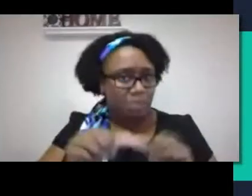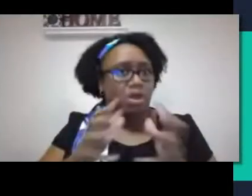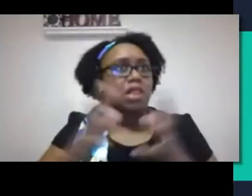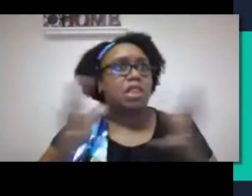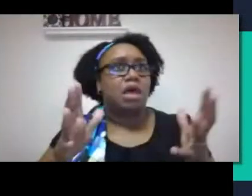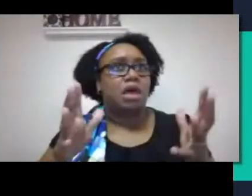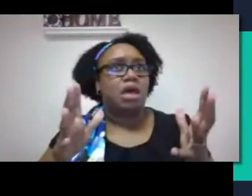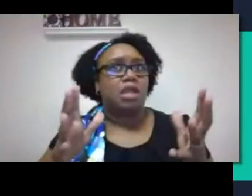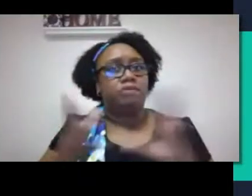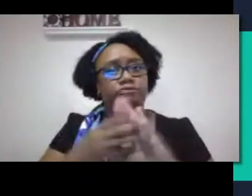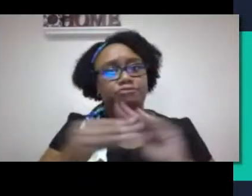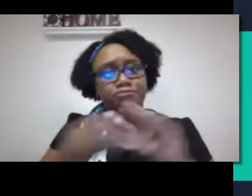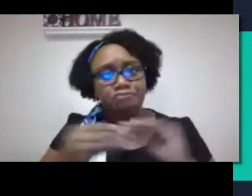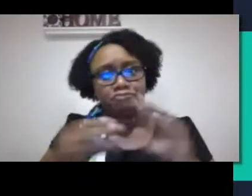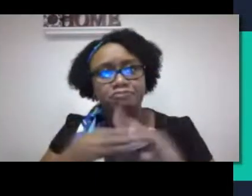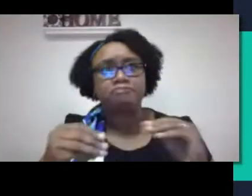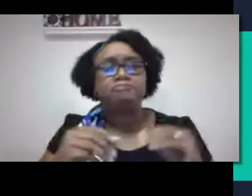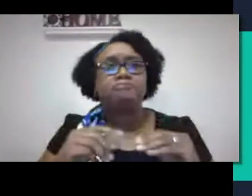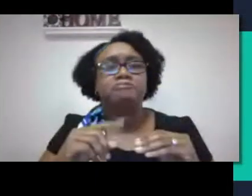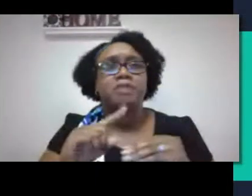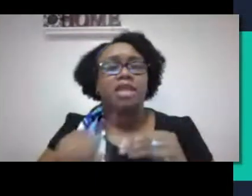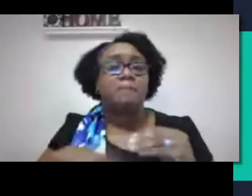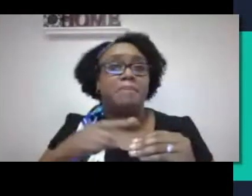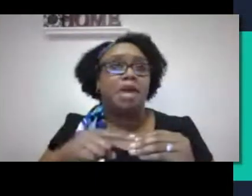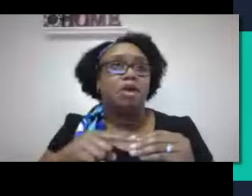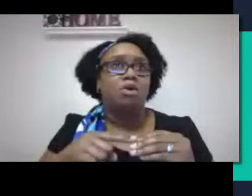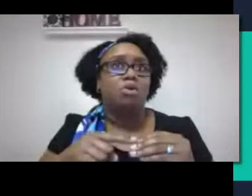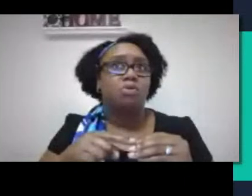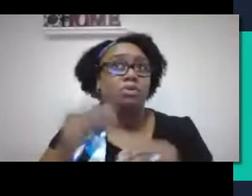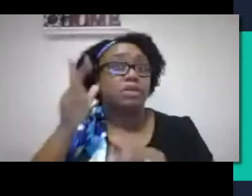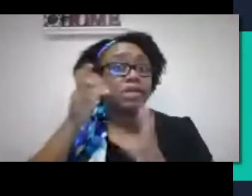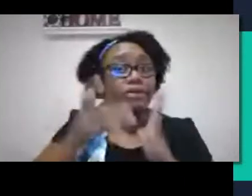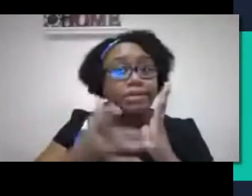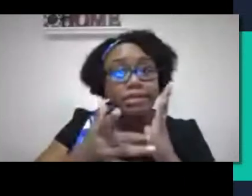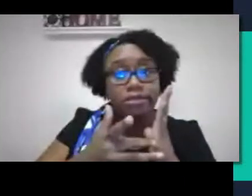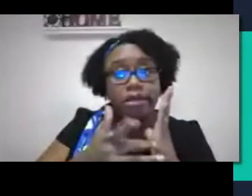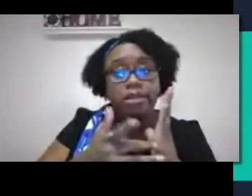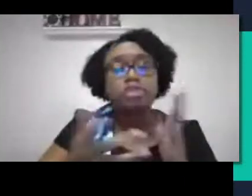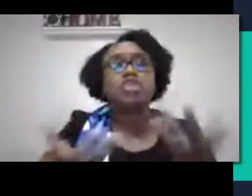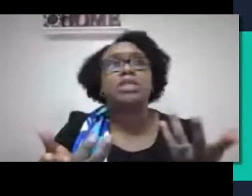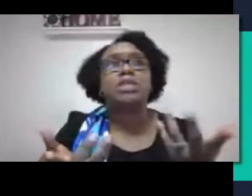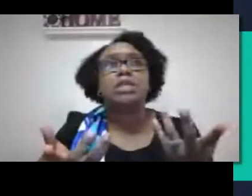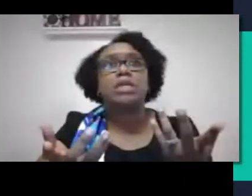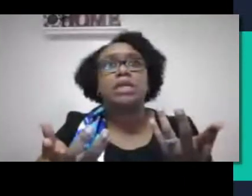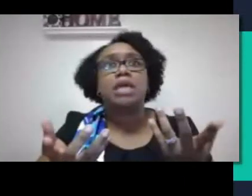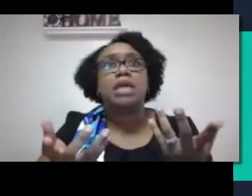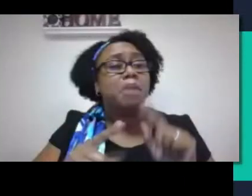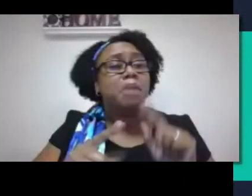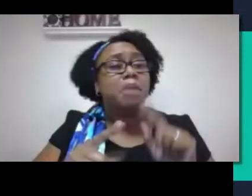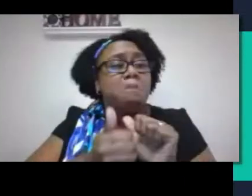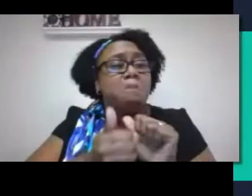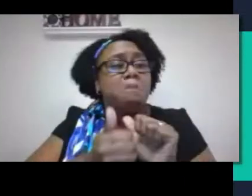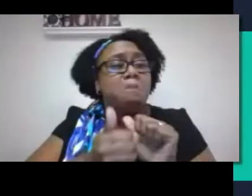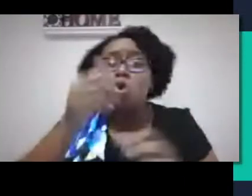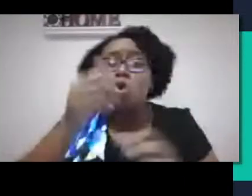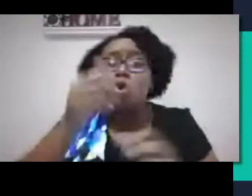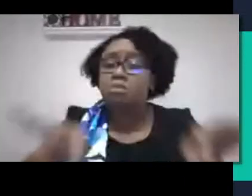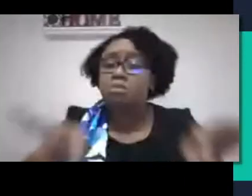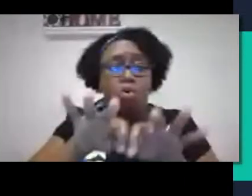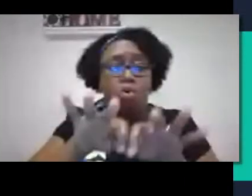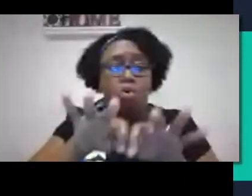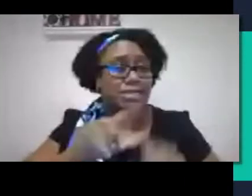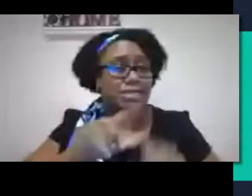That question typically tends to have similar responses. I've been told a lot